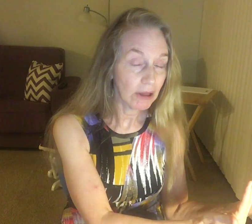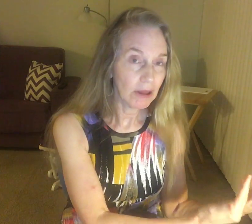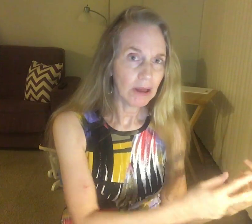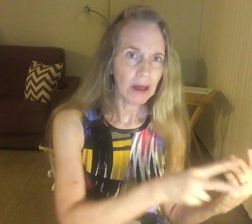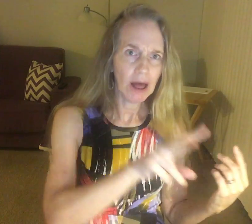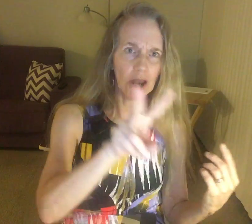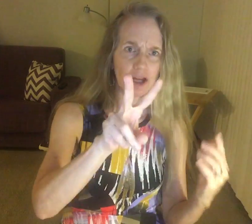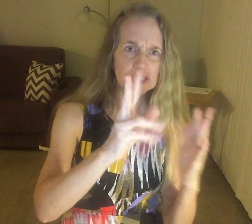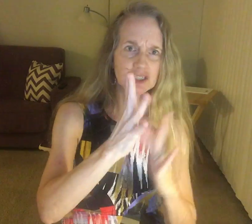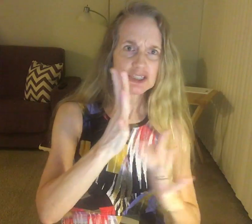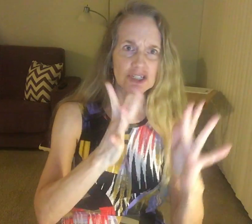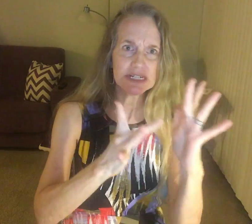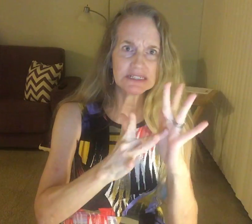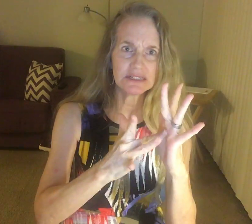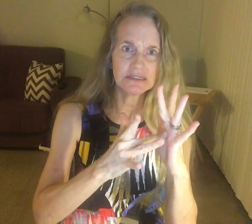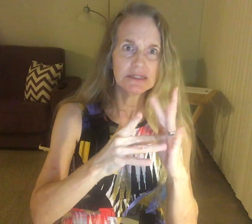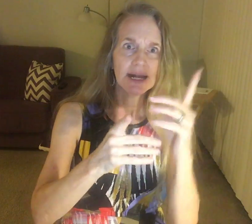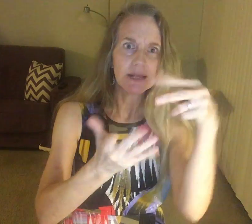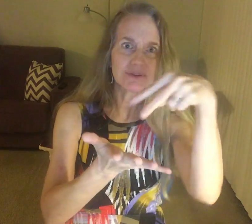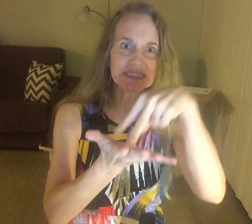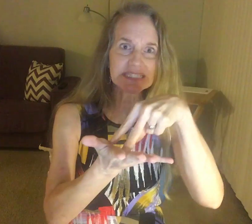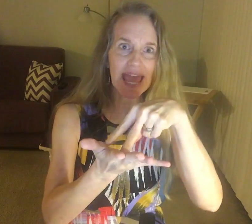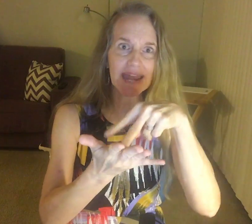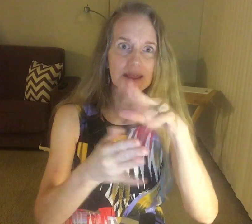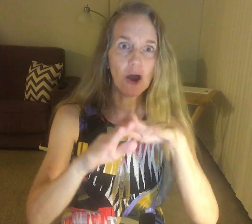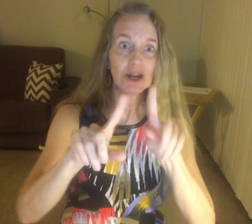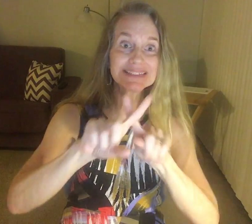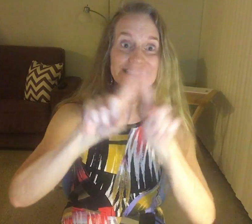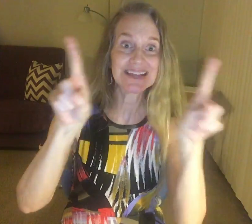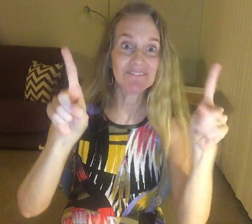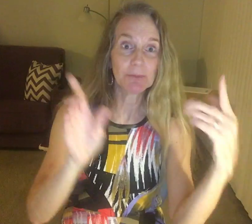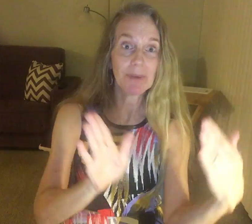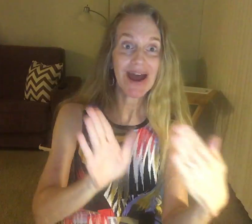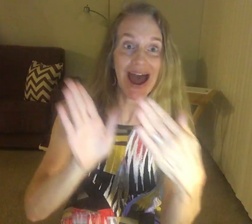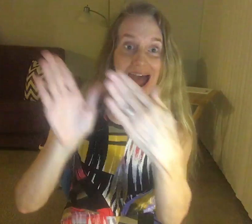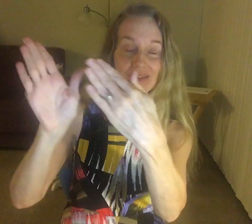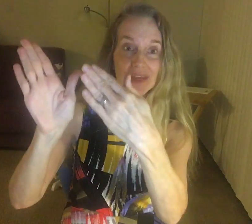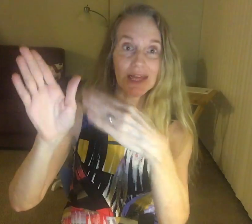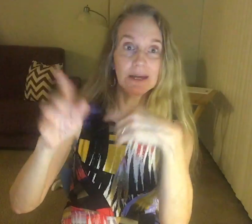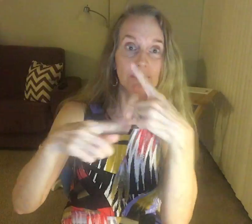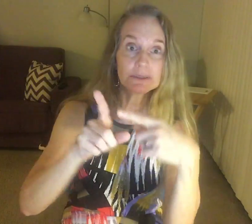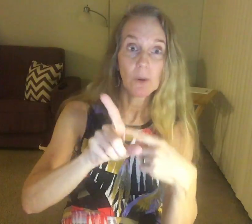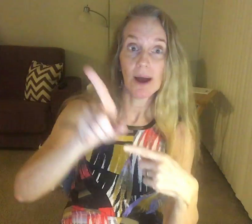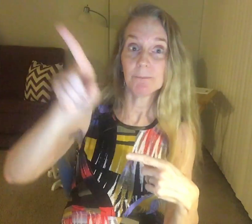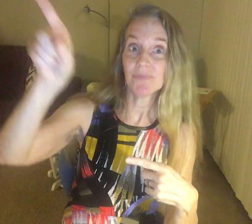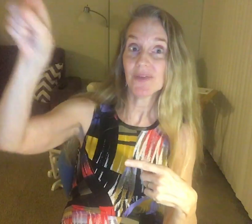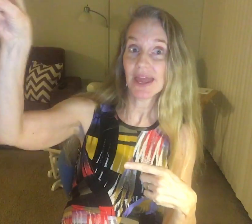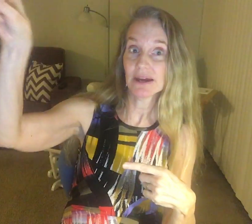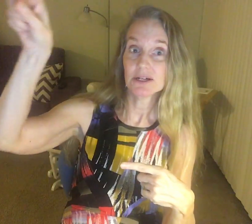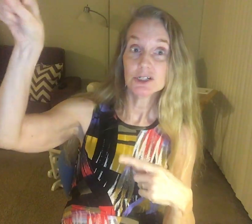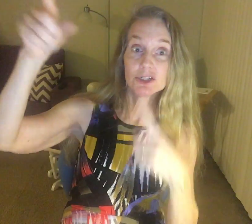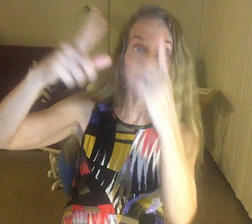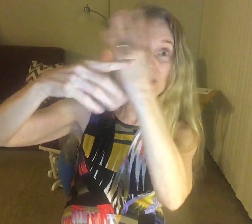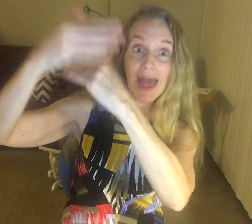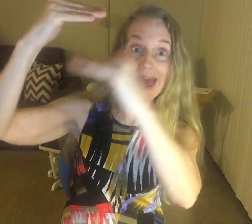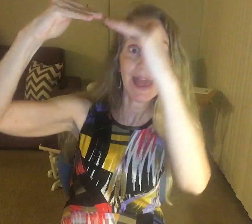And I looked at Jesus, he was standing on these people's path. I could help them to heaven.